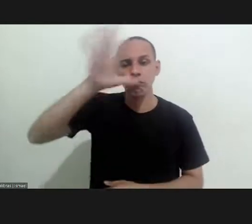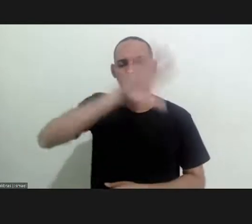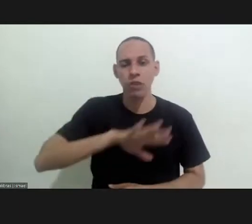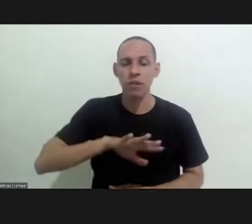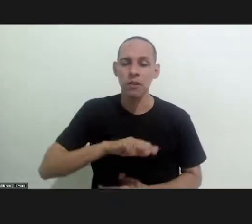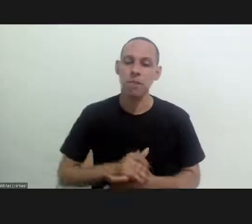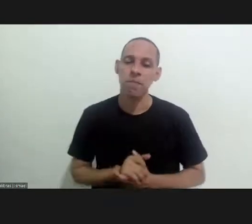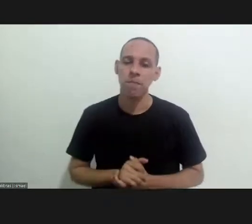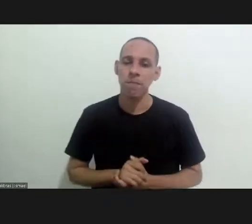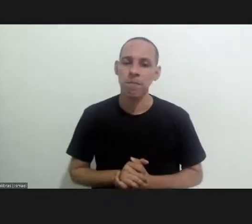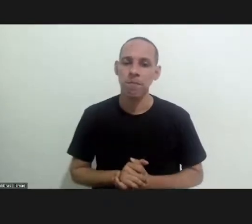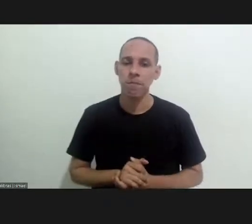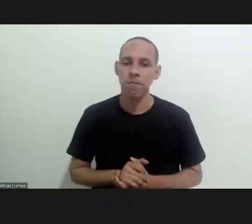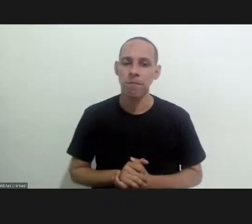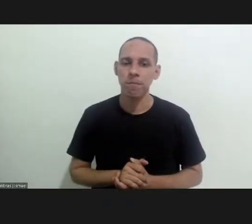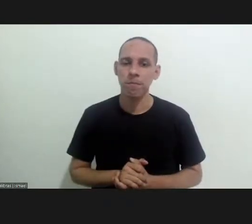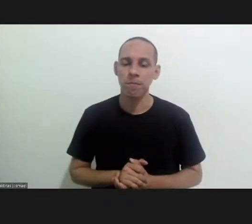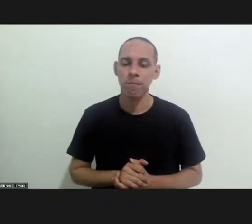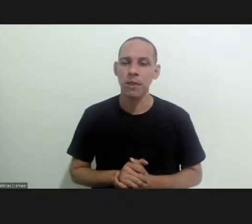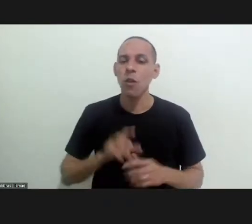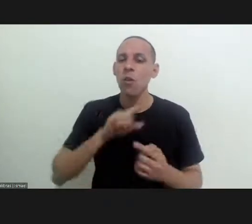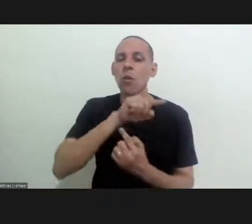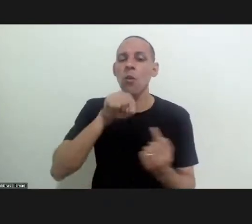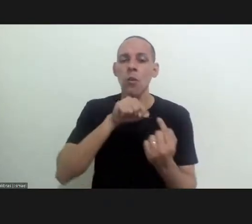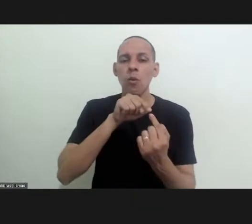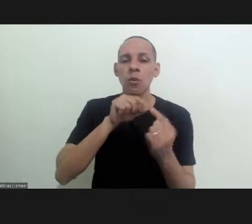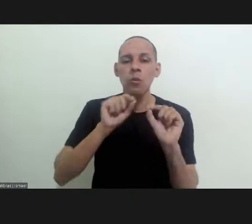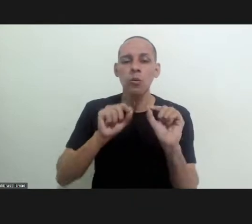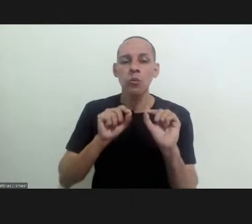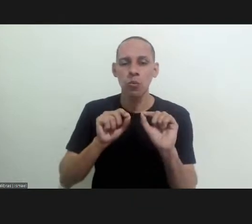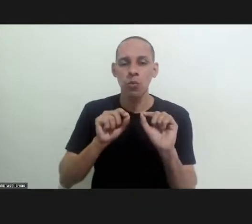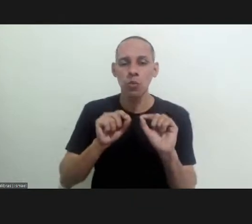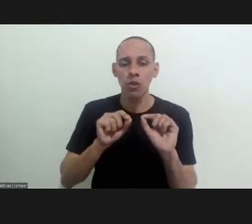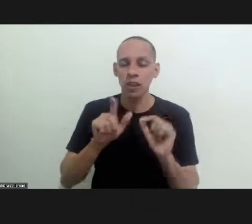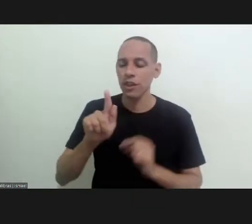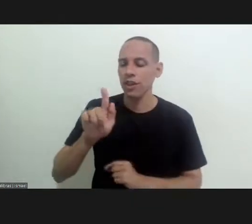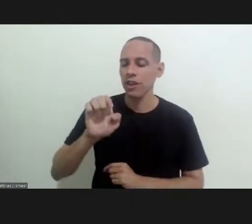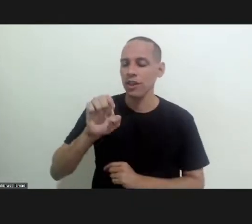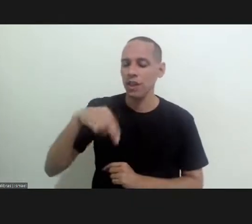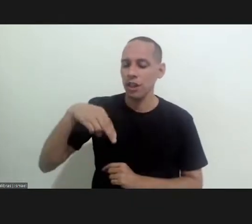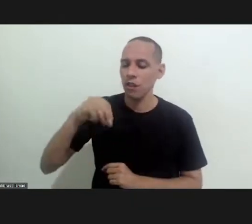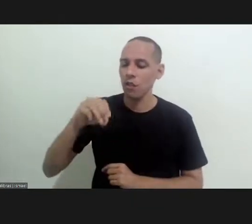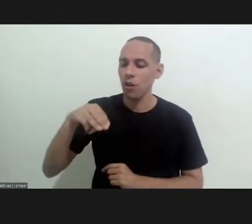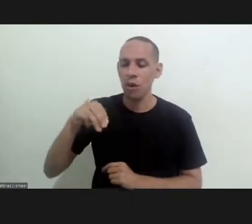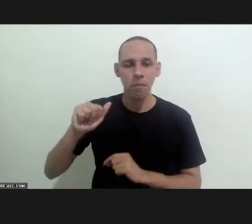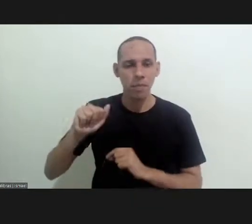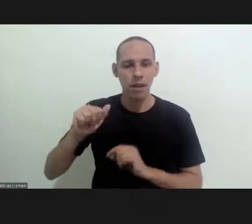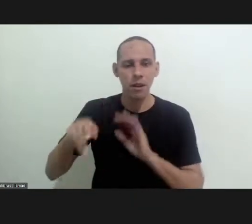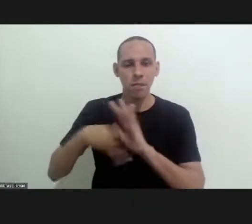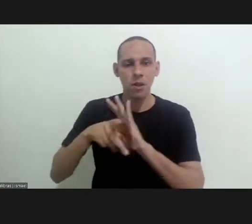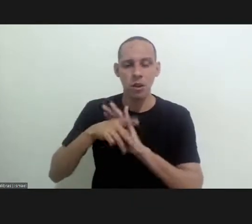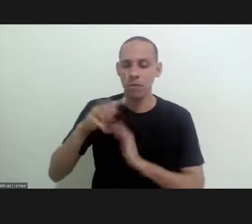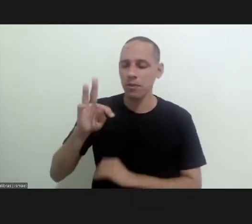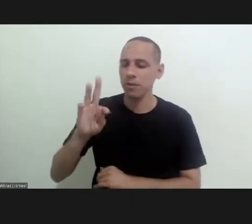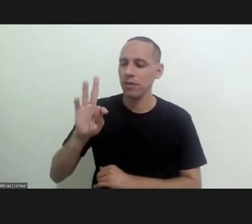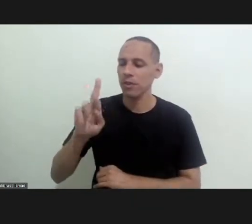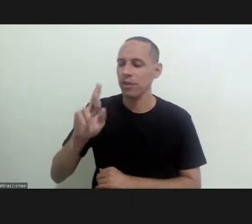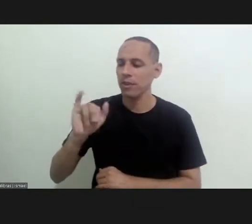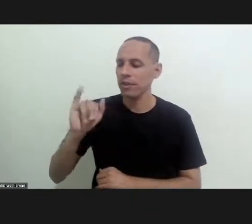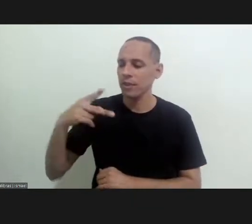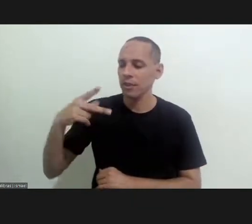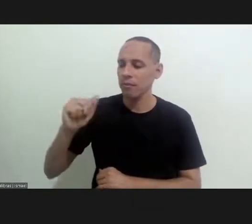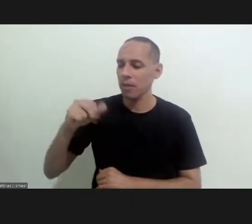that had as an objective at the sequencing of the t cruzi genome